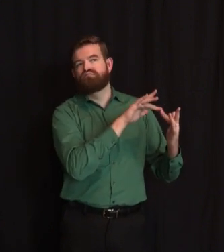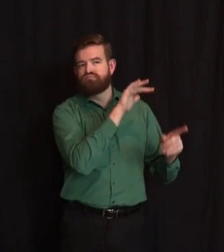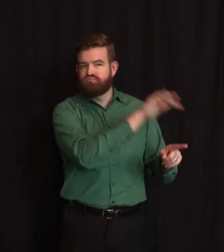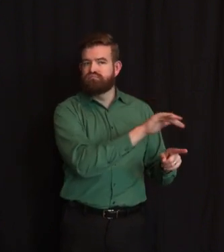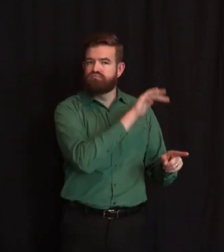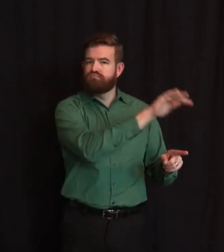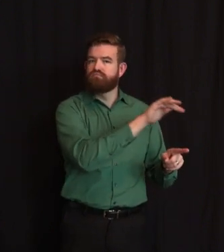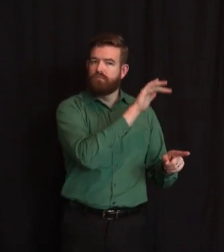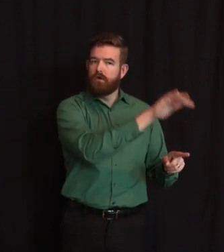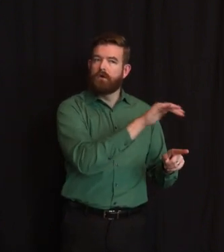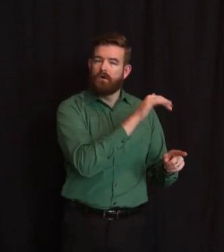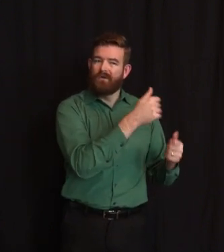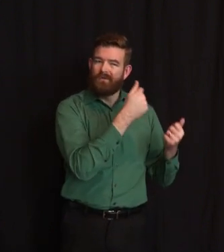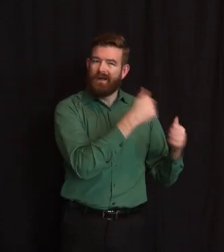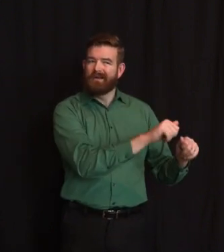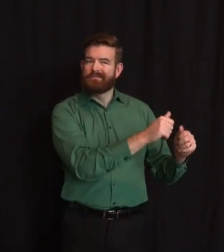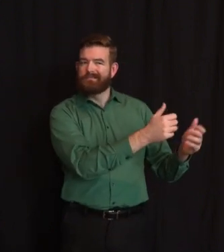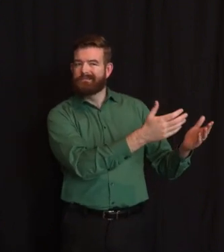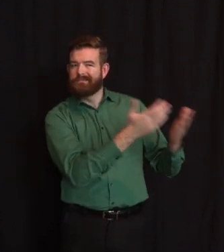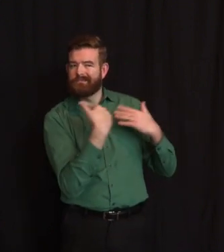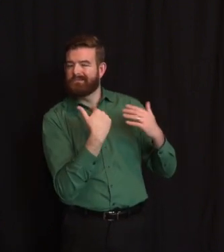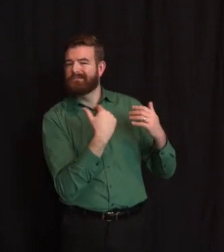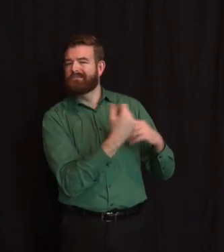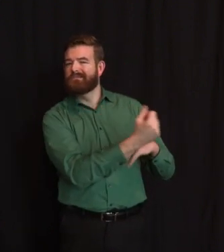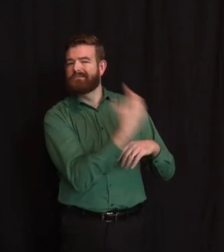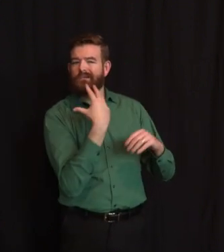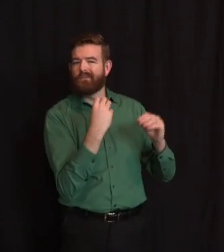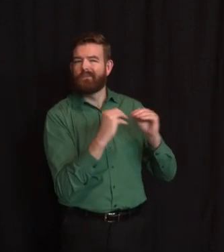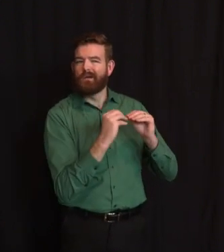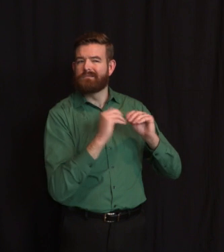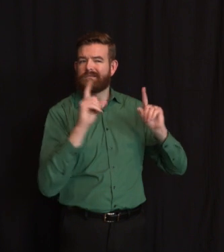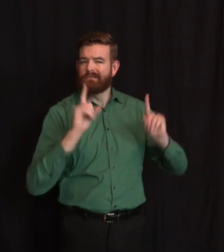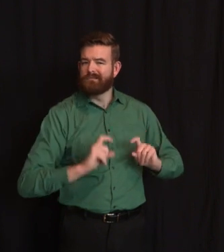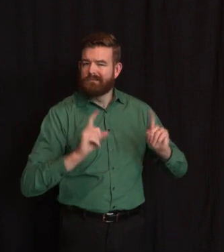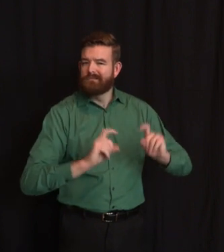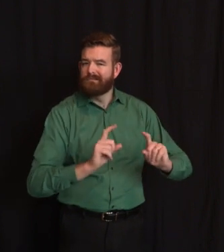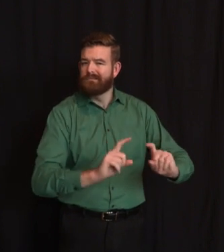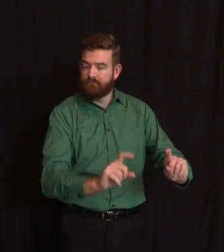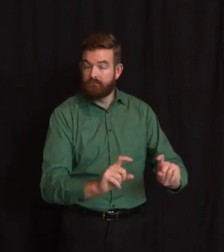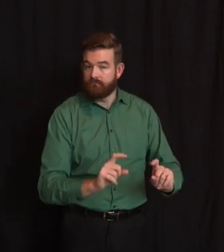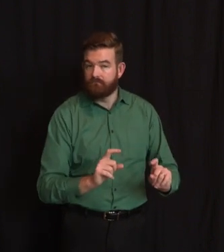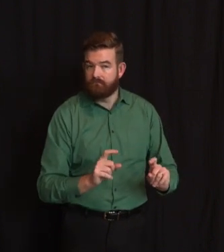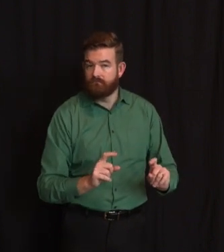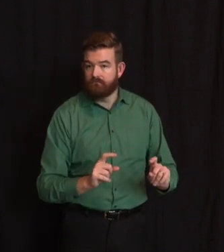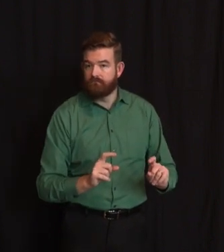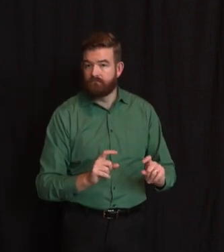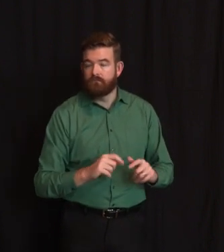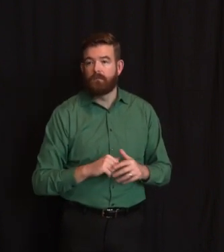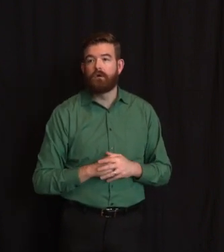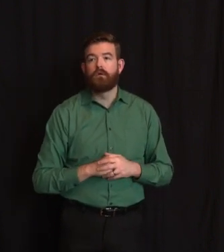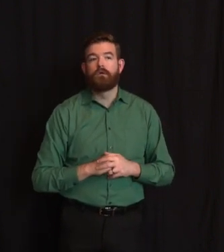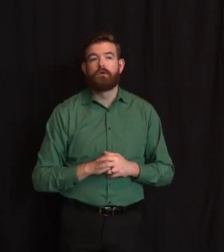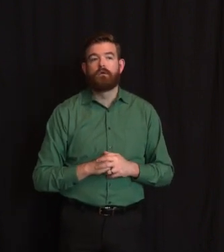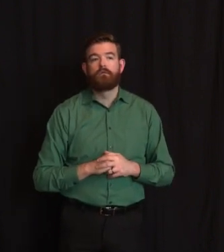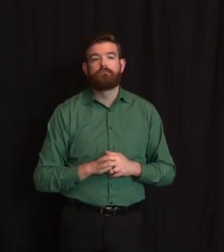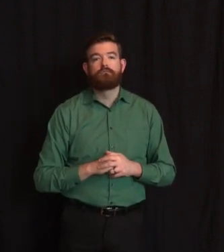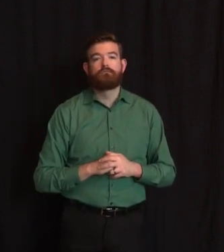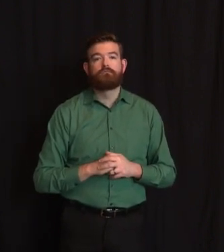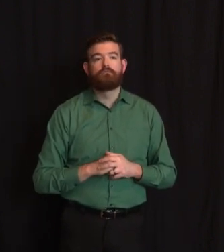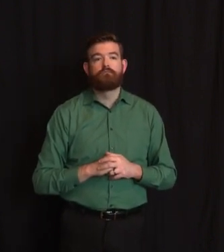and regime in place. Do you recall any discussion as to either of you? No. So I can't – I don't have a lot of clarity in